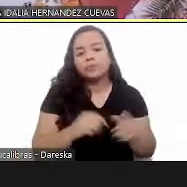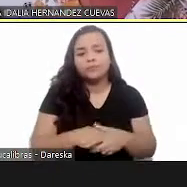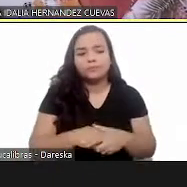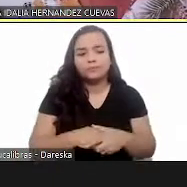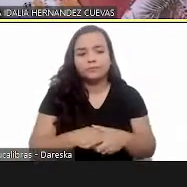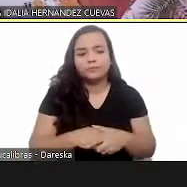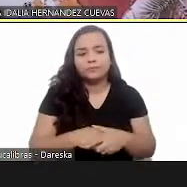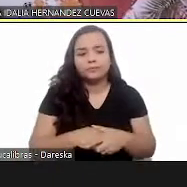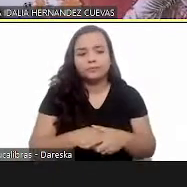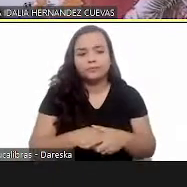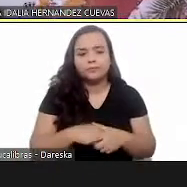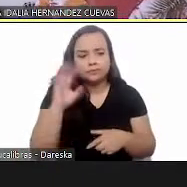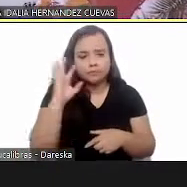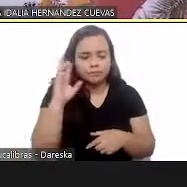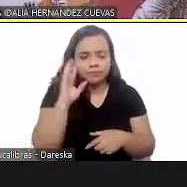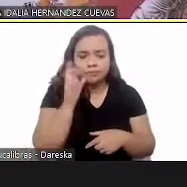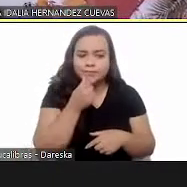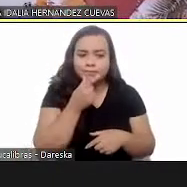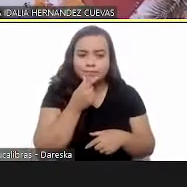let's see well